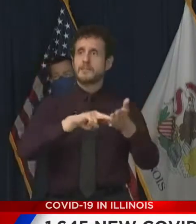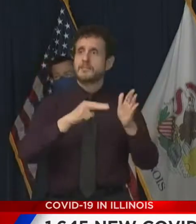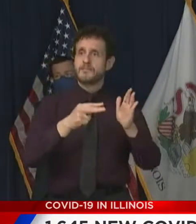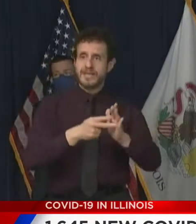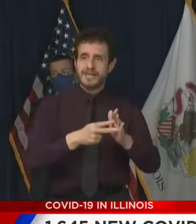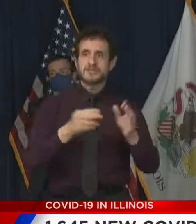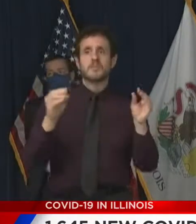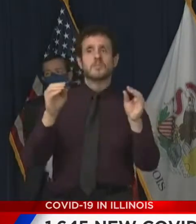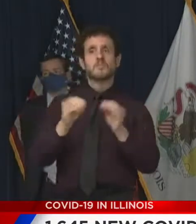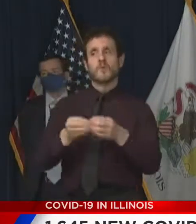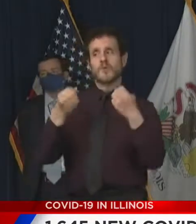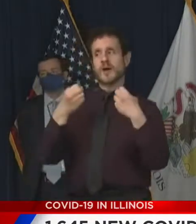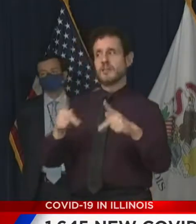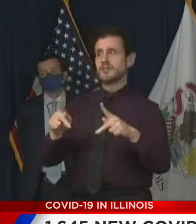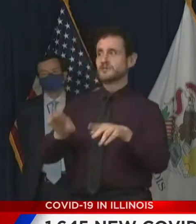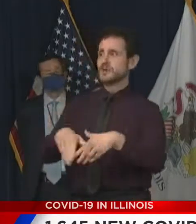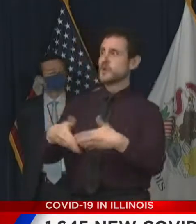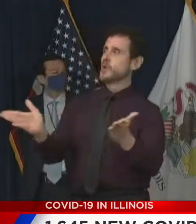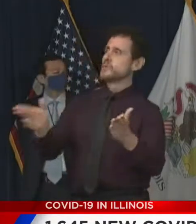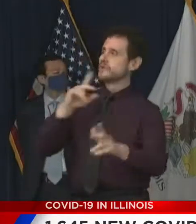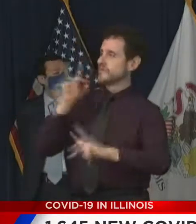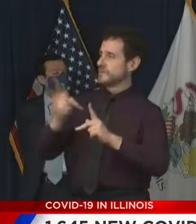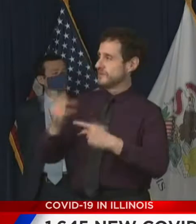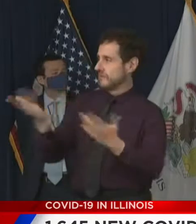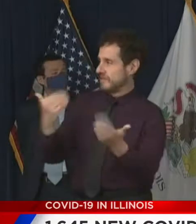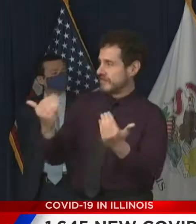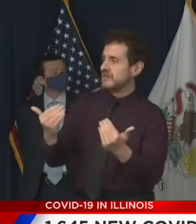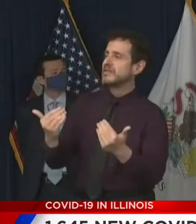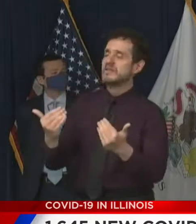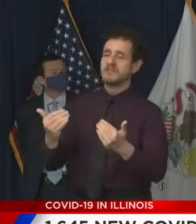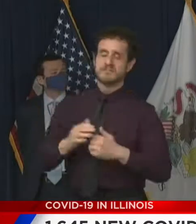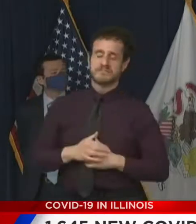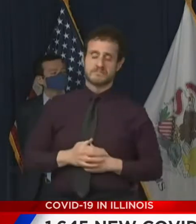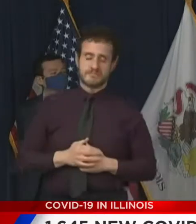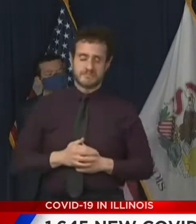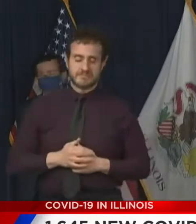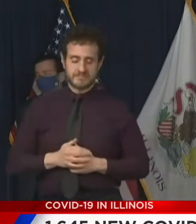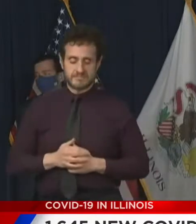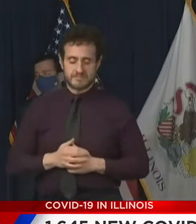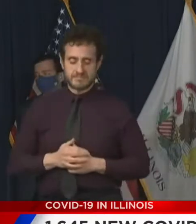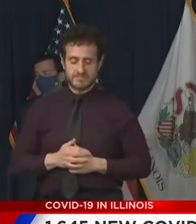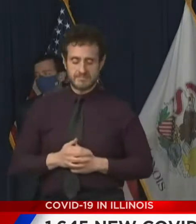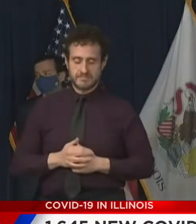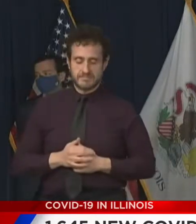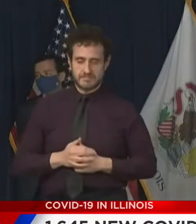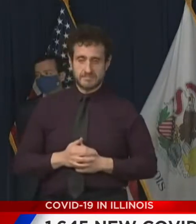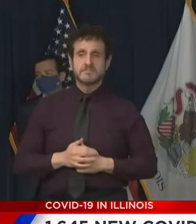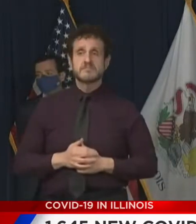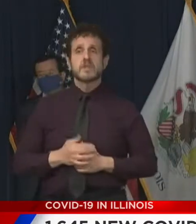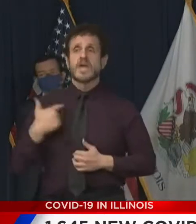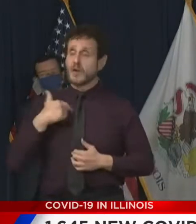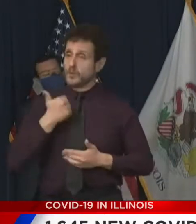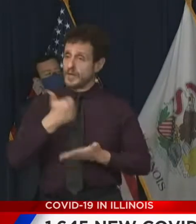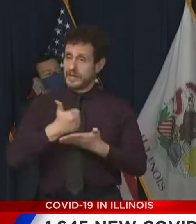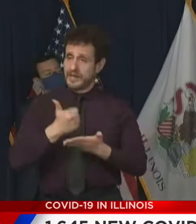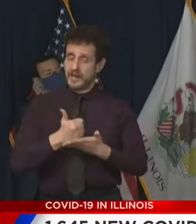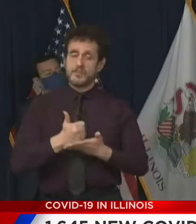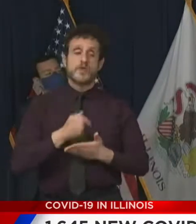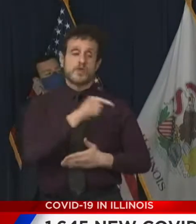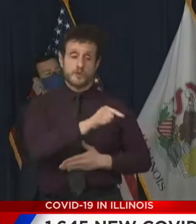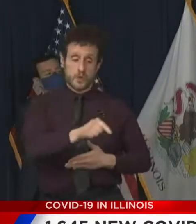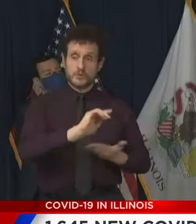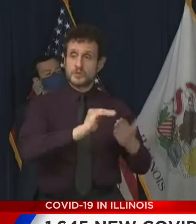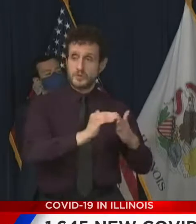to develop or narrow, I should say, the wealth gap in these communities.